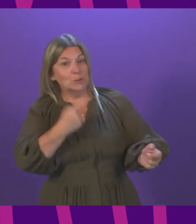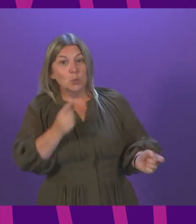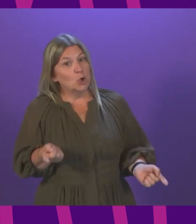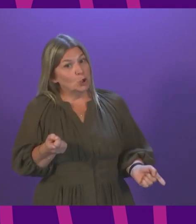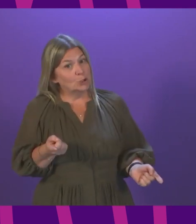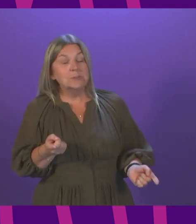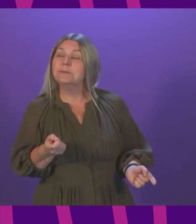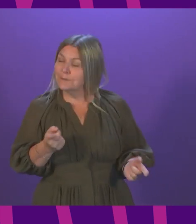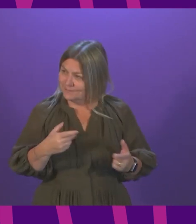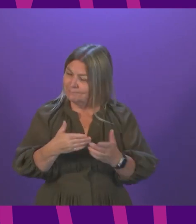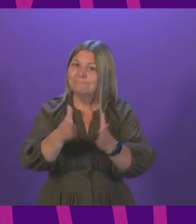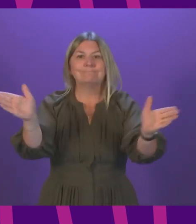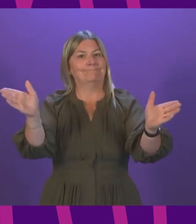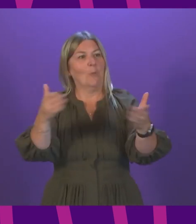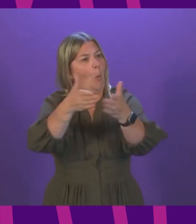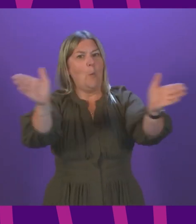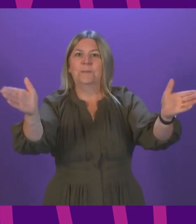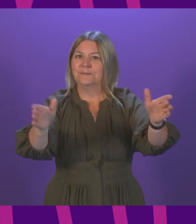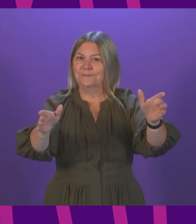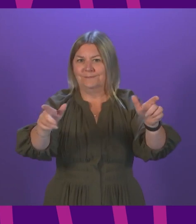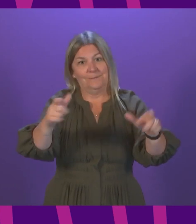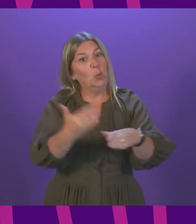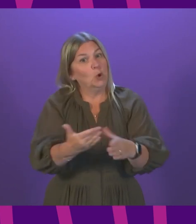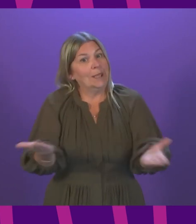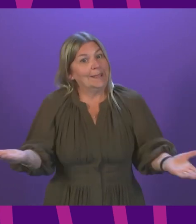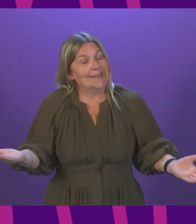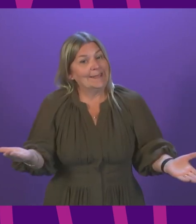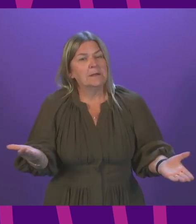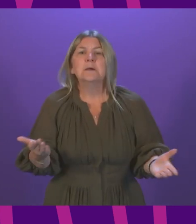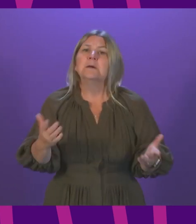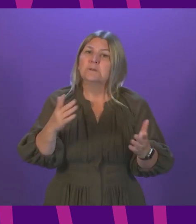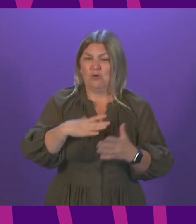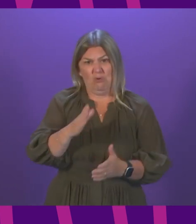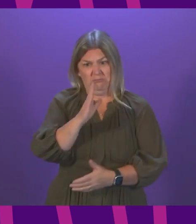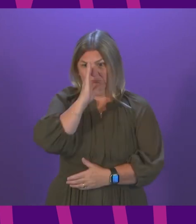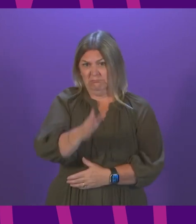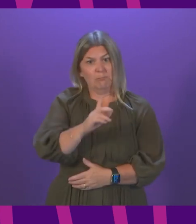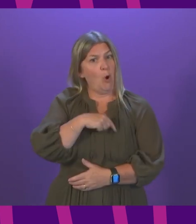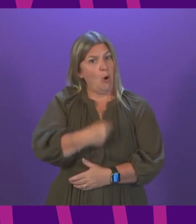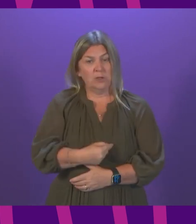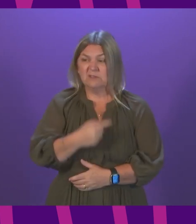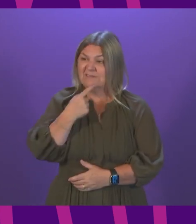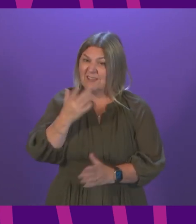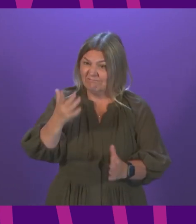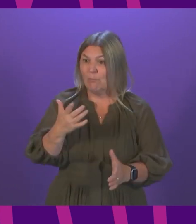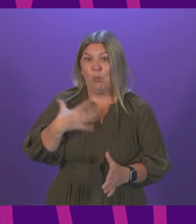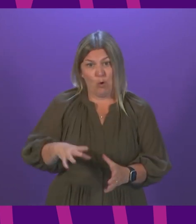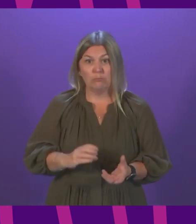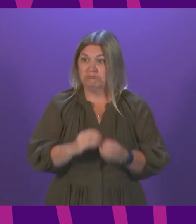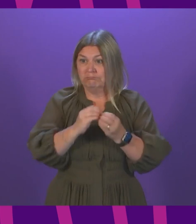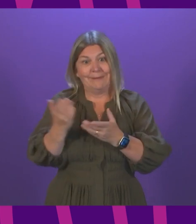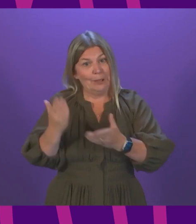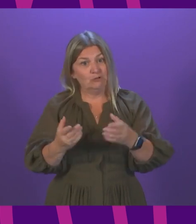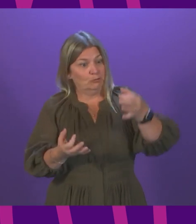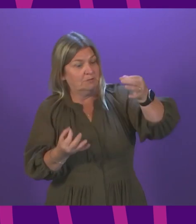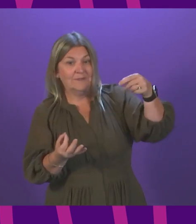straight with people that we are introducing these because we think they can make a difference. And we're doing the work to make the system operational. I think